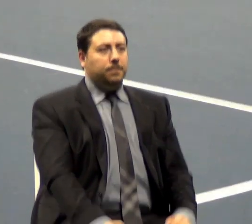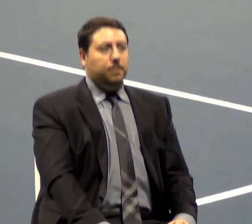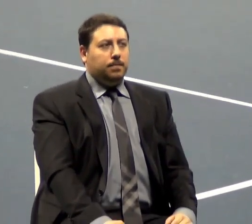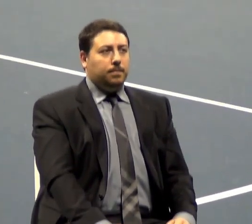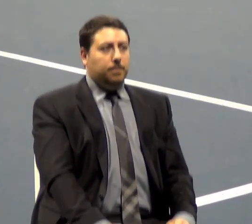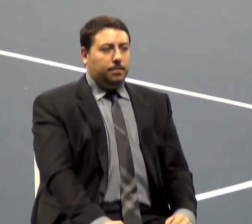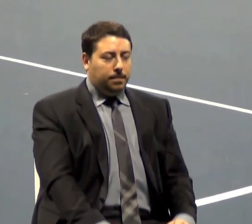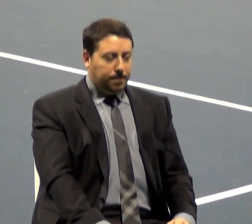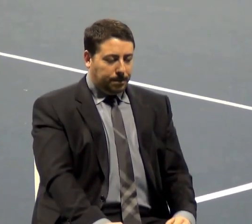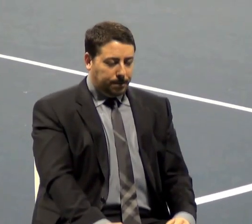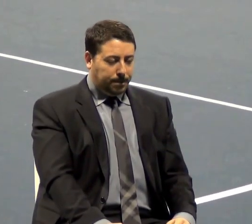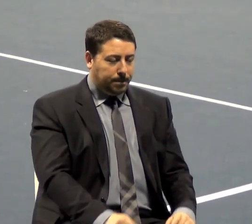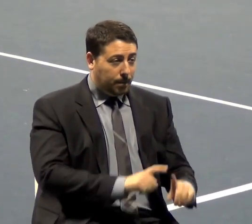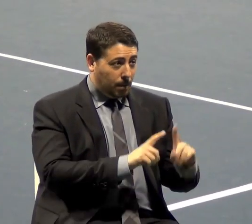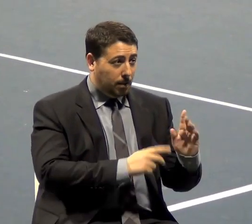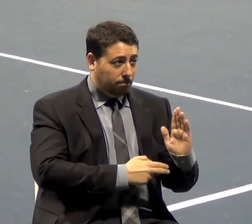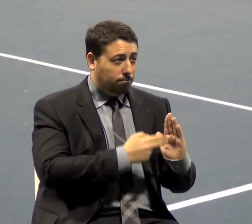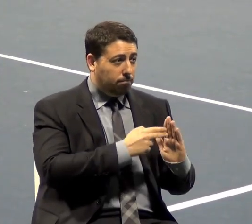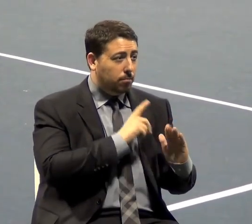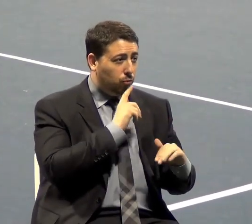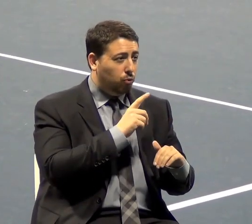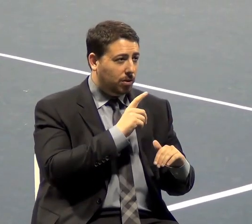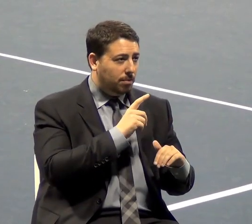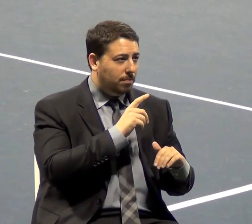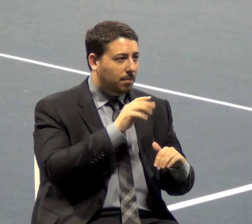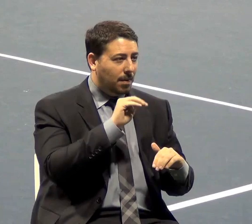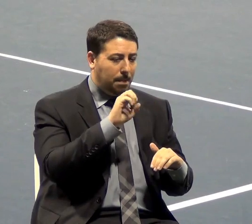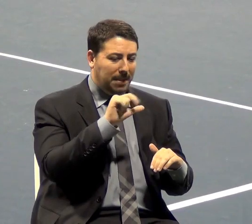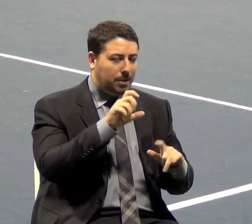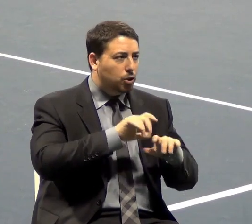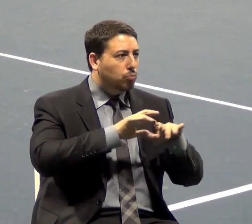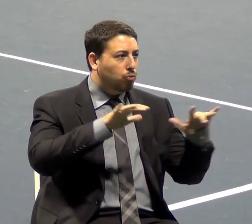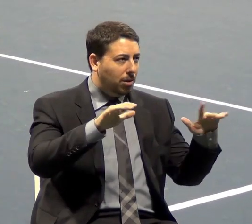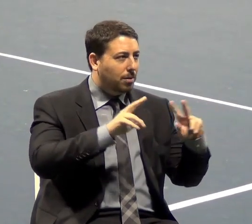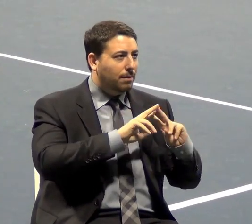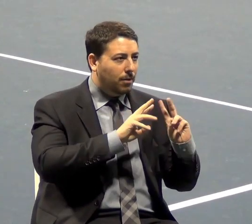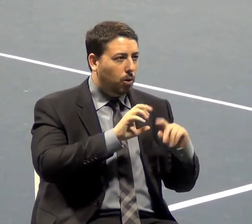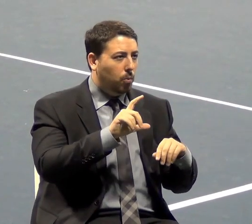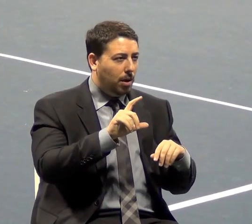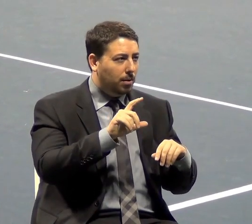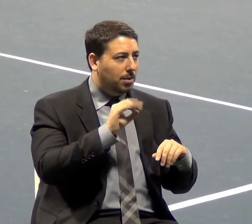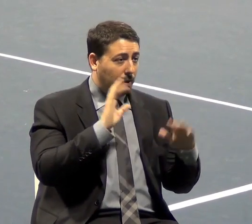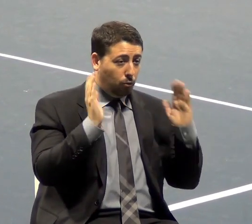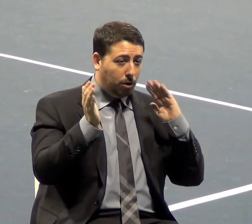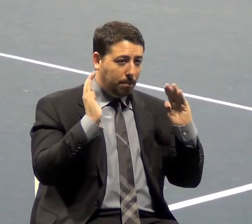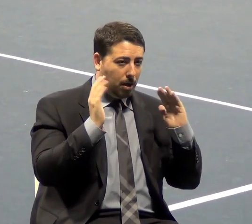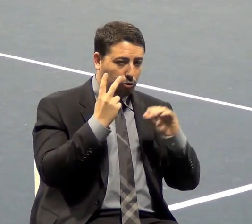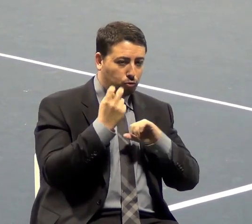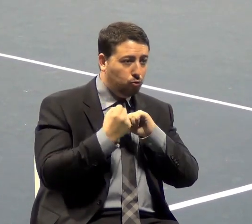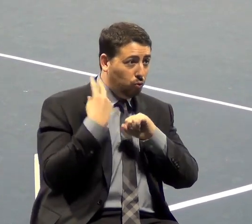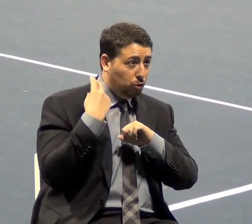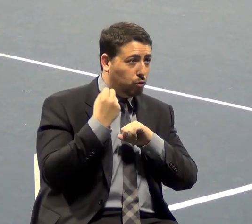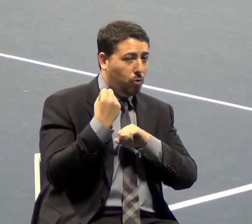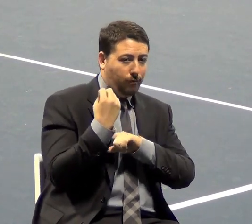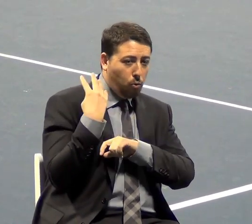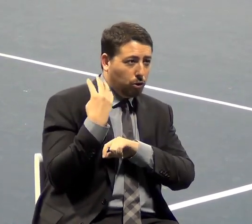But the truth is, the message is spreading very well. If we compare it to two years ago, four years ago, or ten years ago,